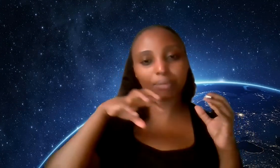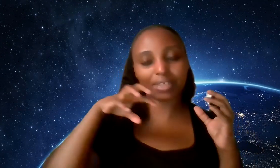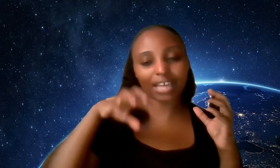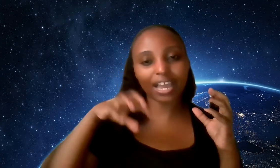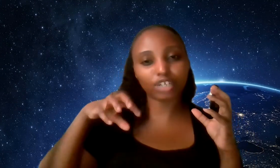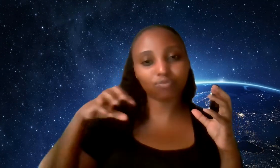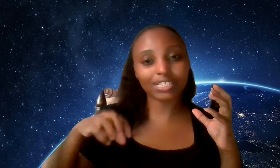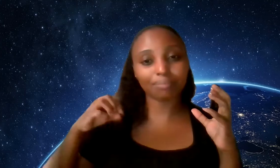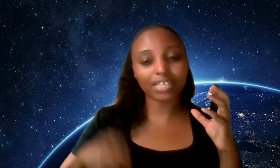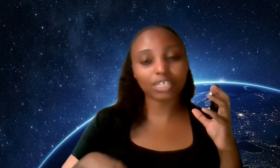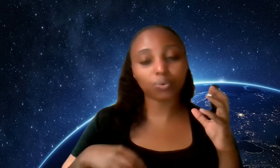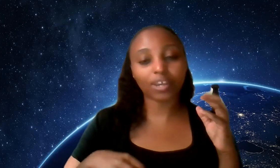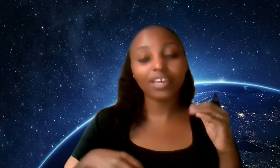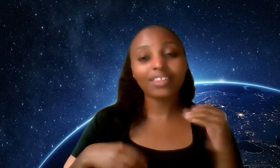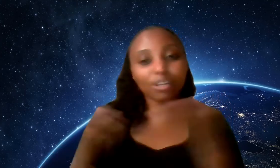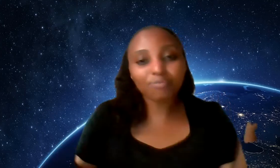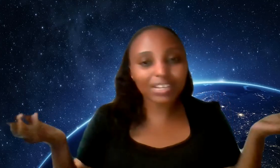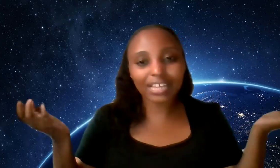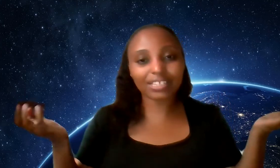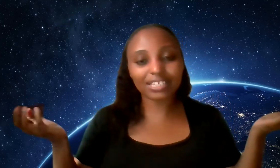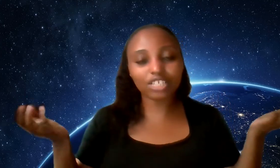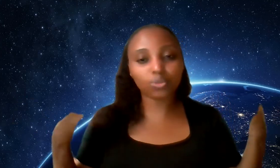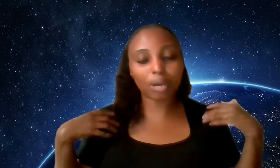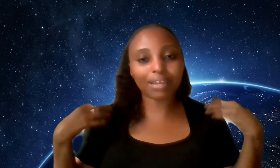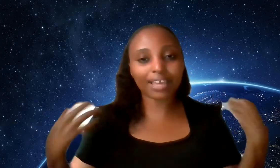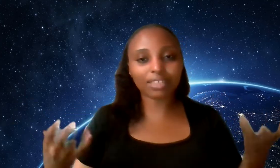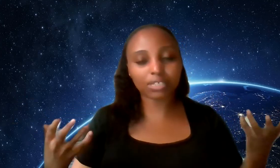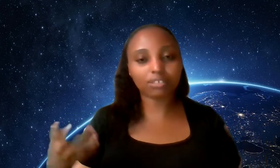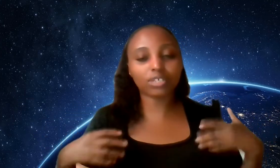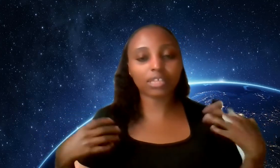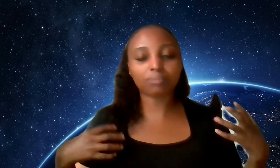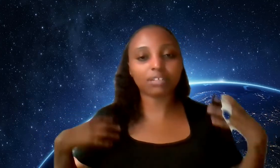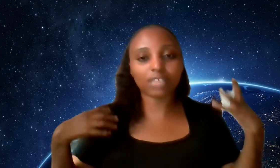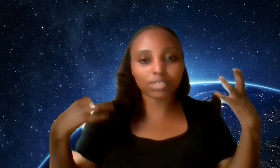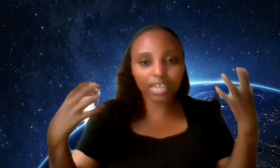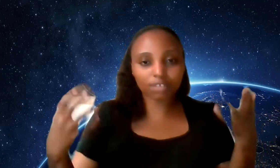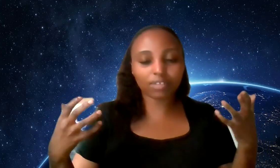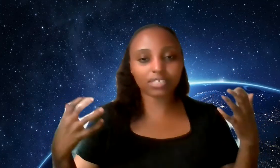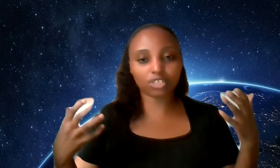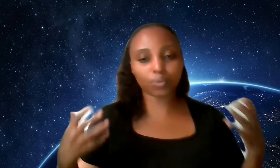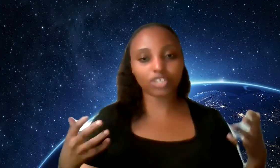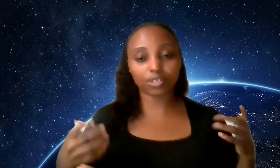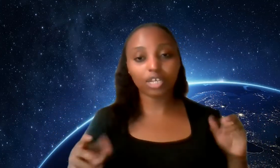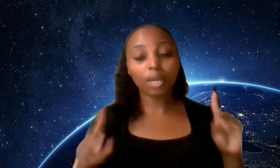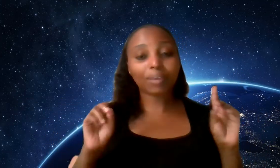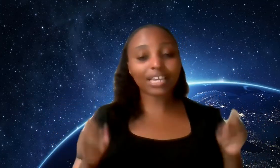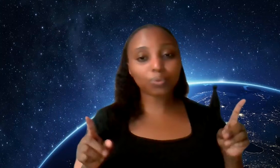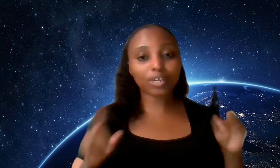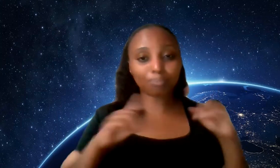them in that kind of victim mindset where they don't feel like they need to apply themselves to get themselves outside of that situation but guess what